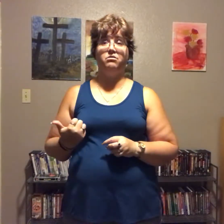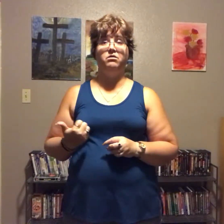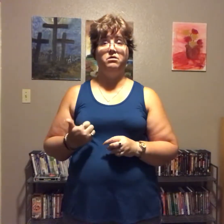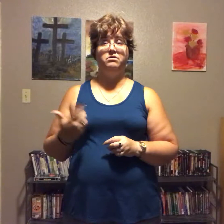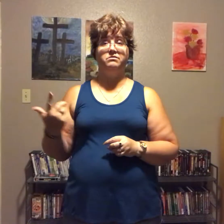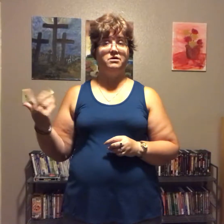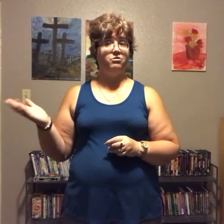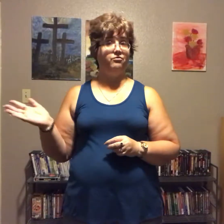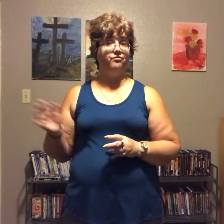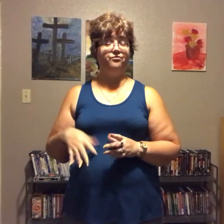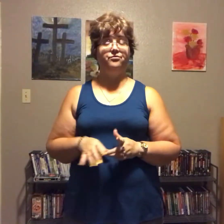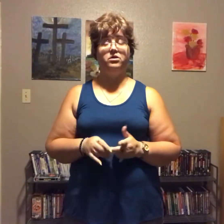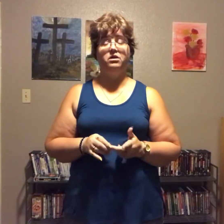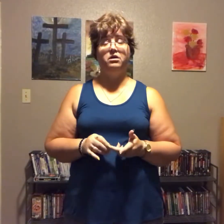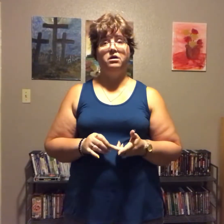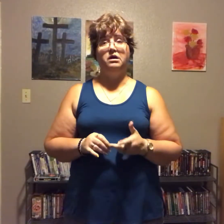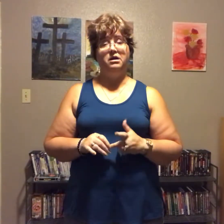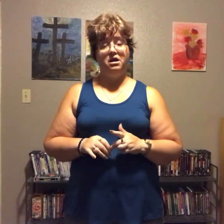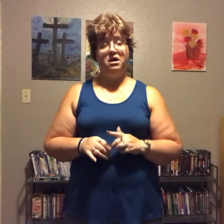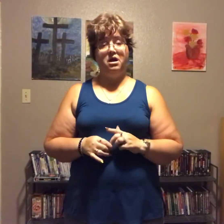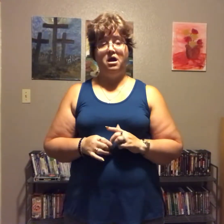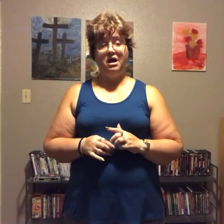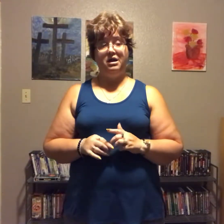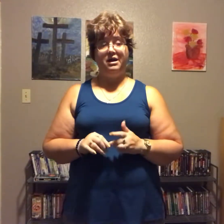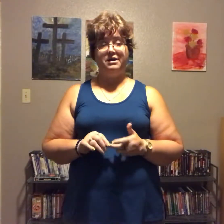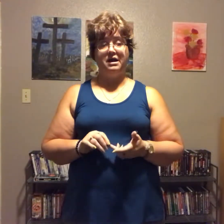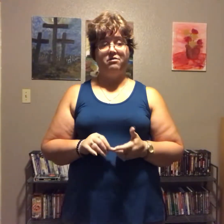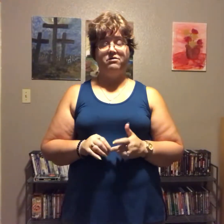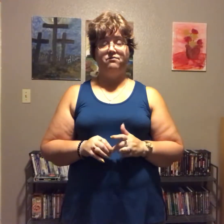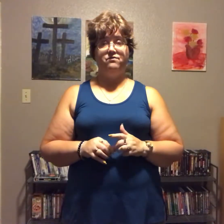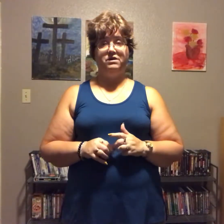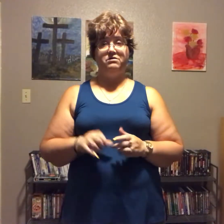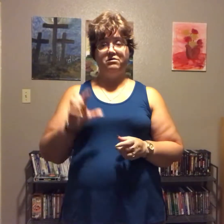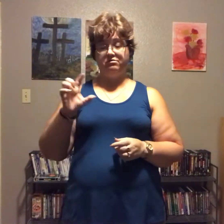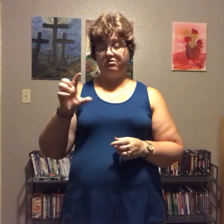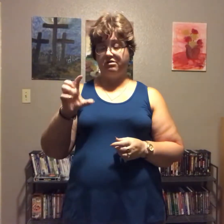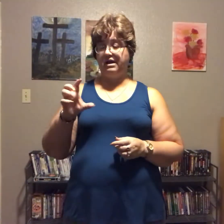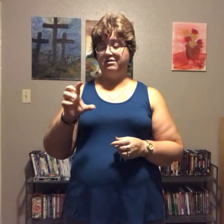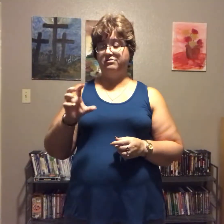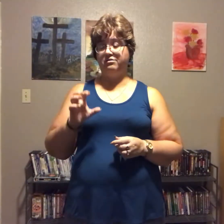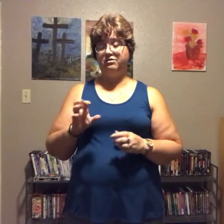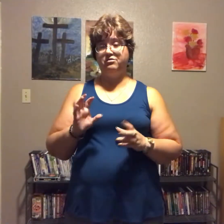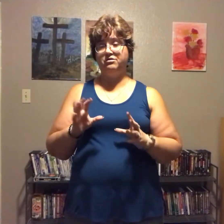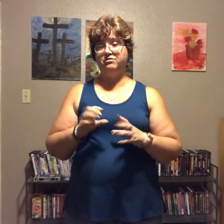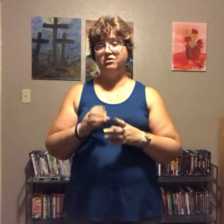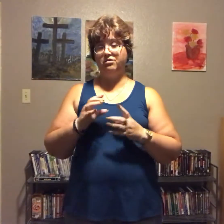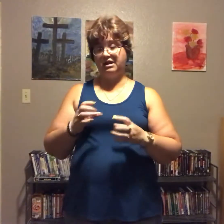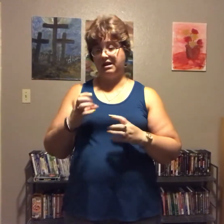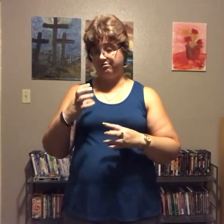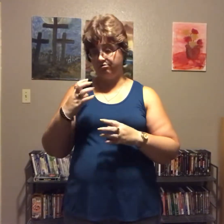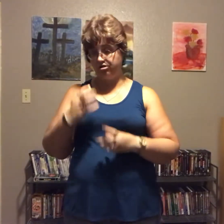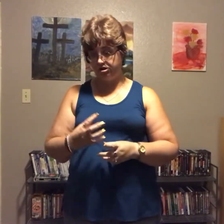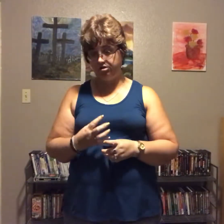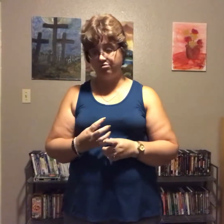so I like how convenient those little cans are they're just the cans are cute